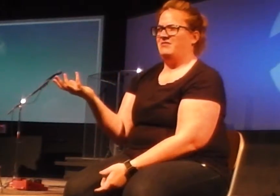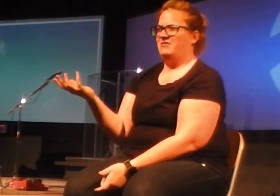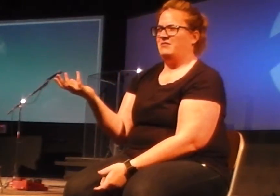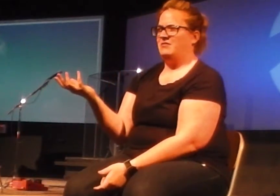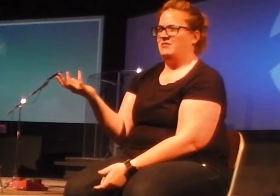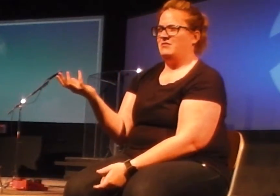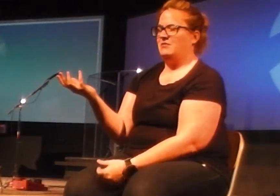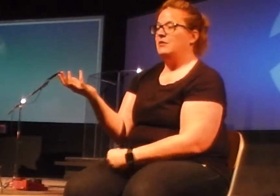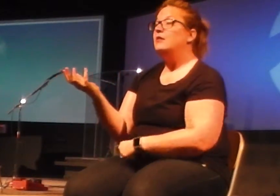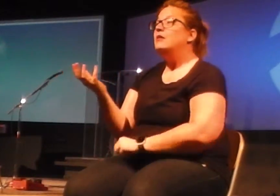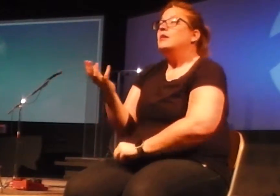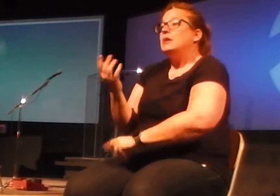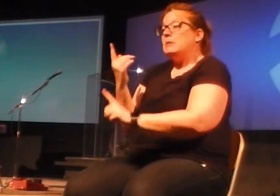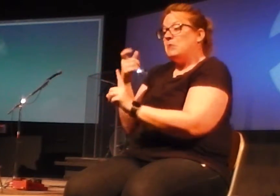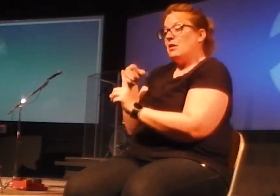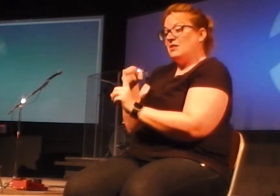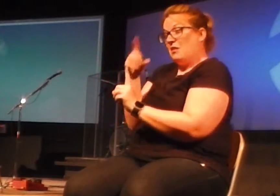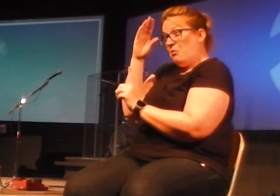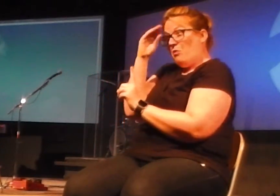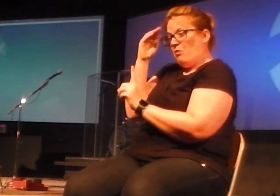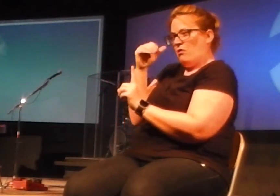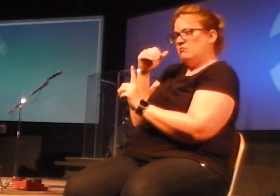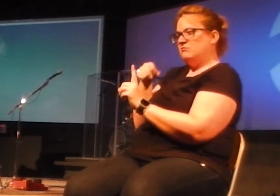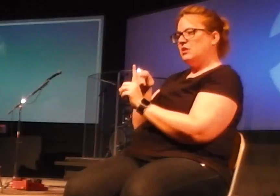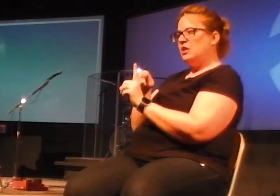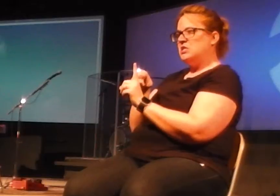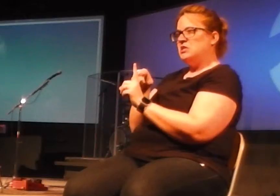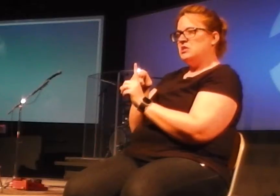It's because there is a dream that has died.